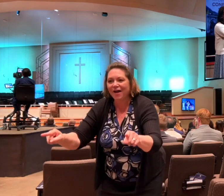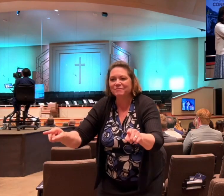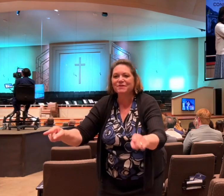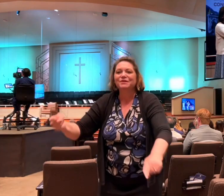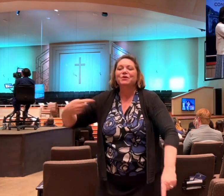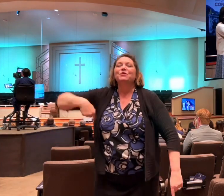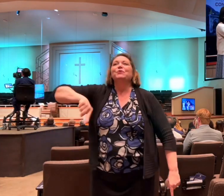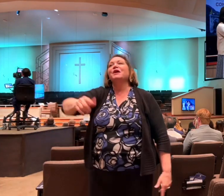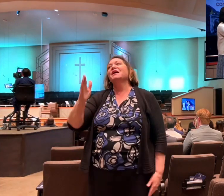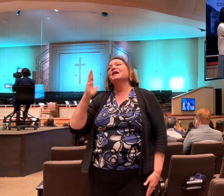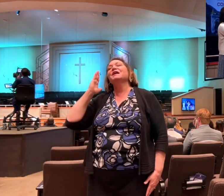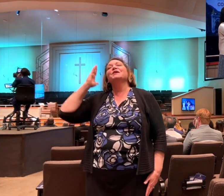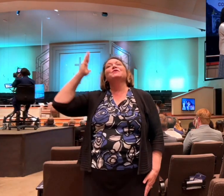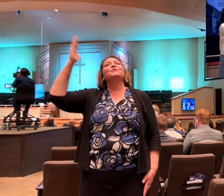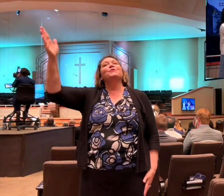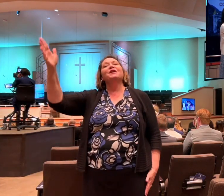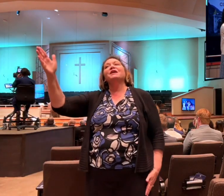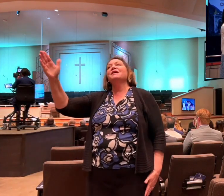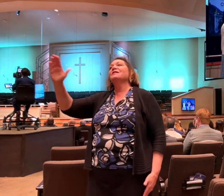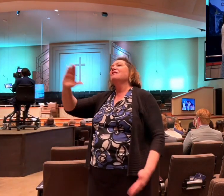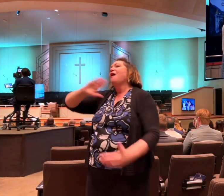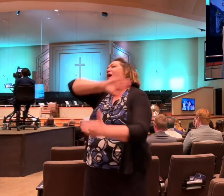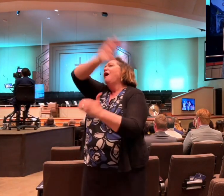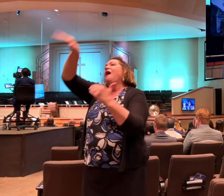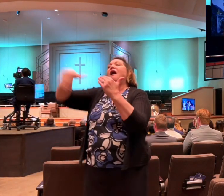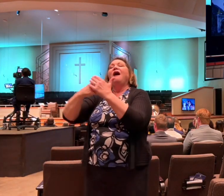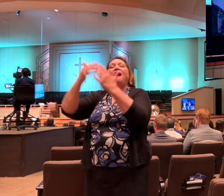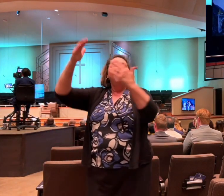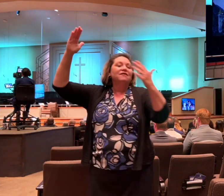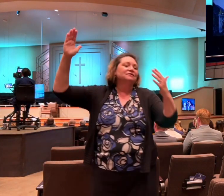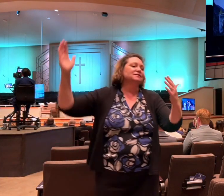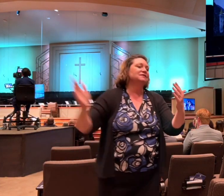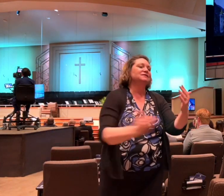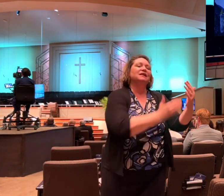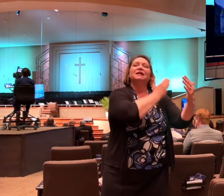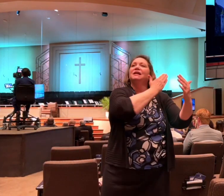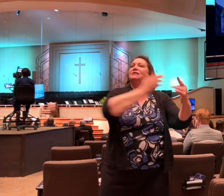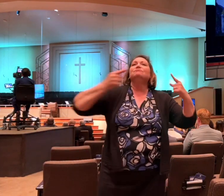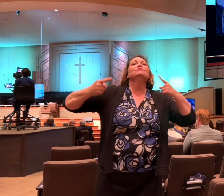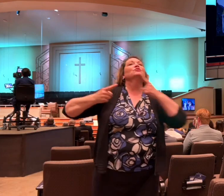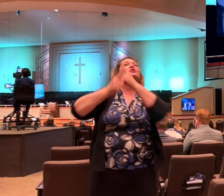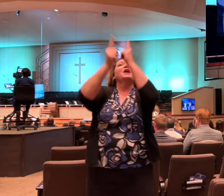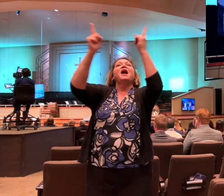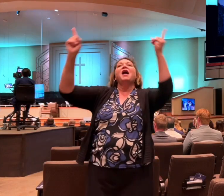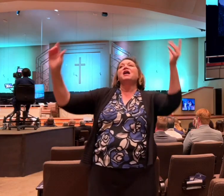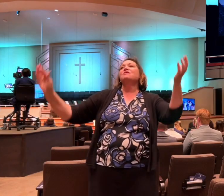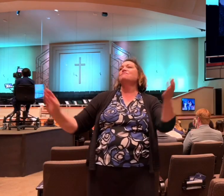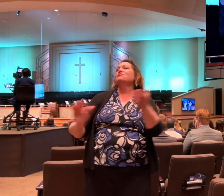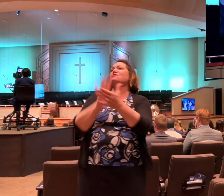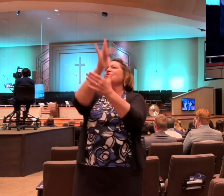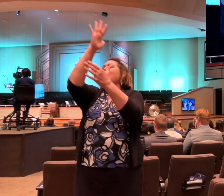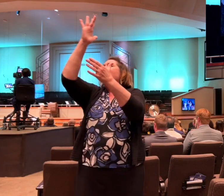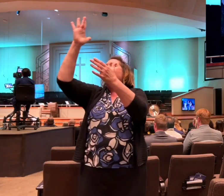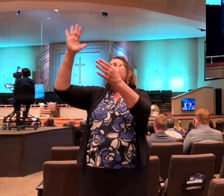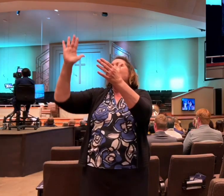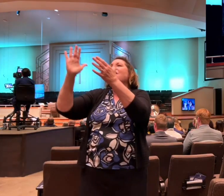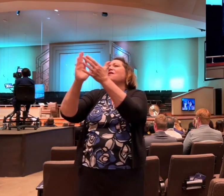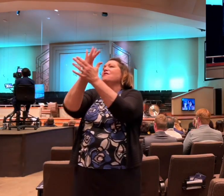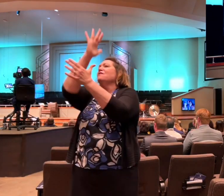your glory. Every knee, every falls down before thee.